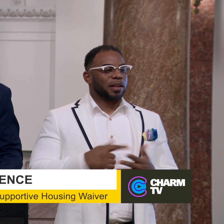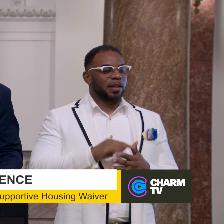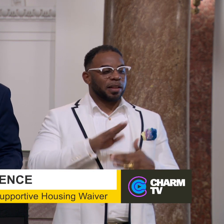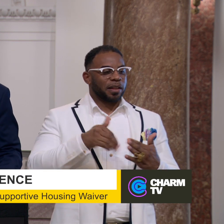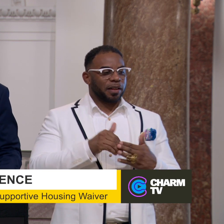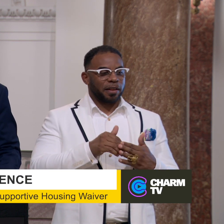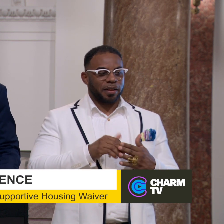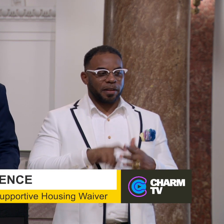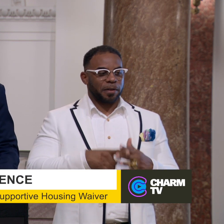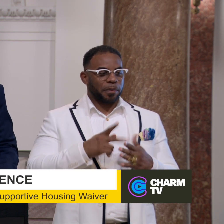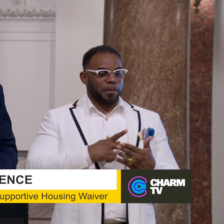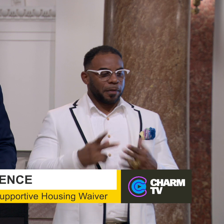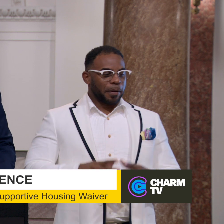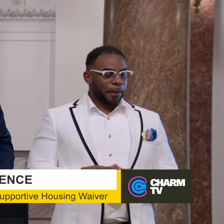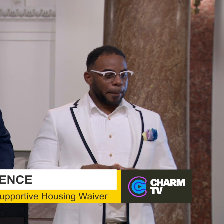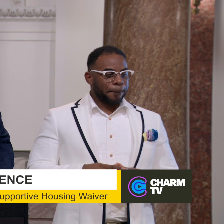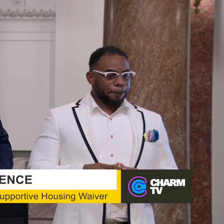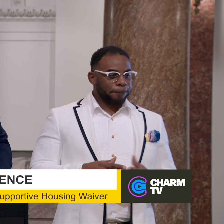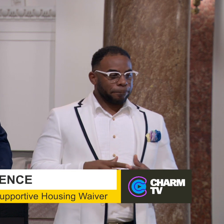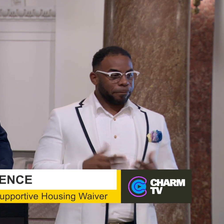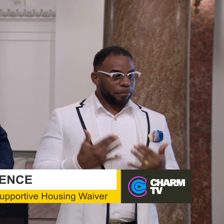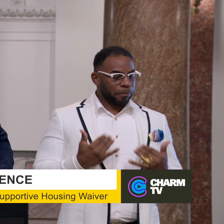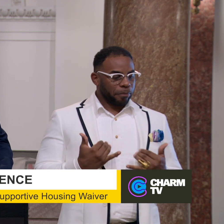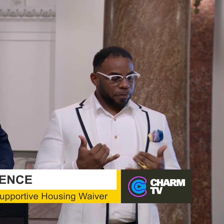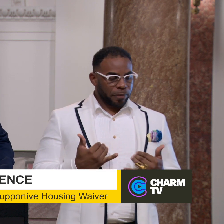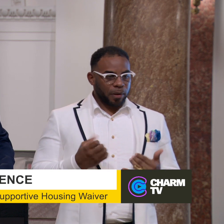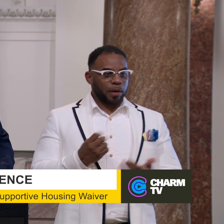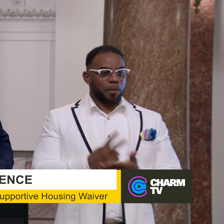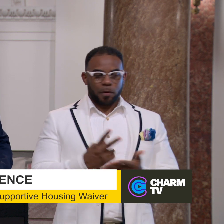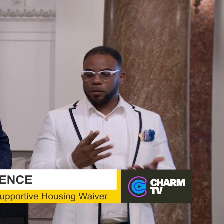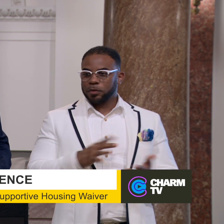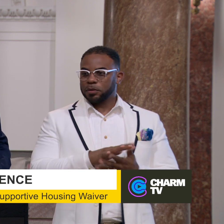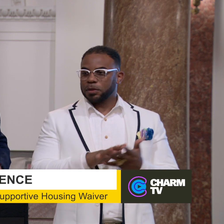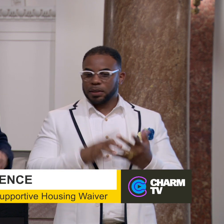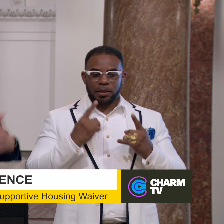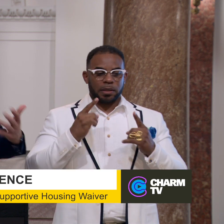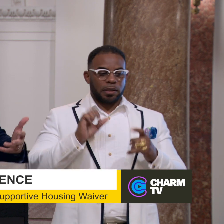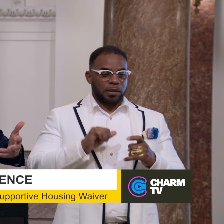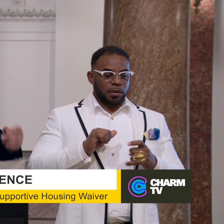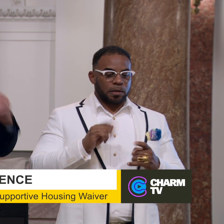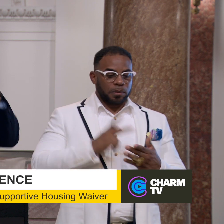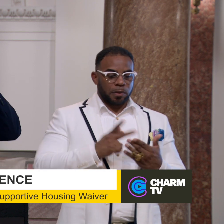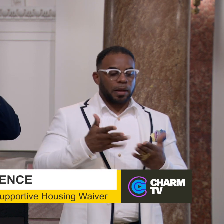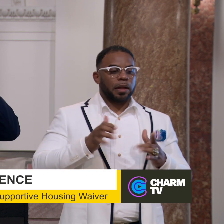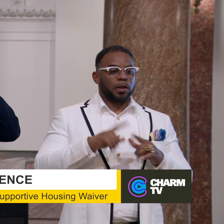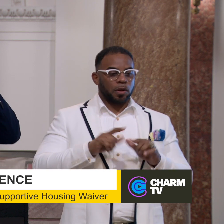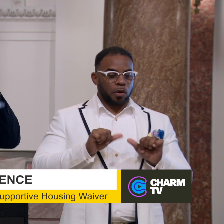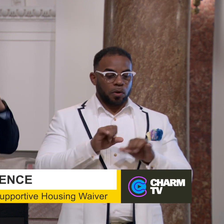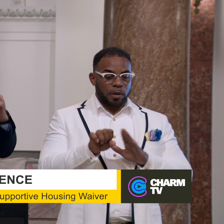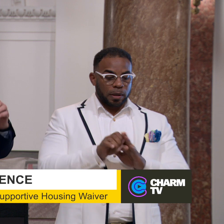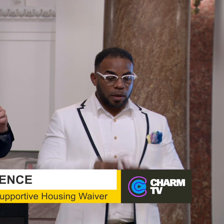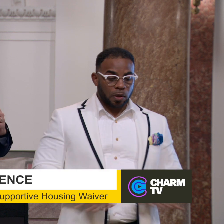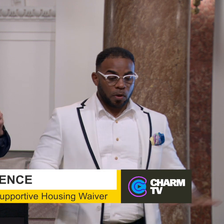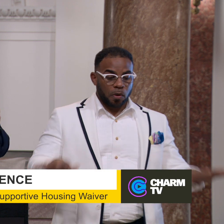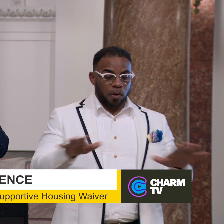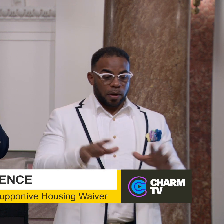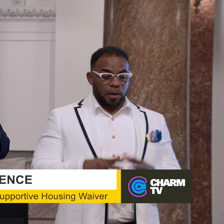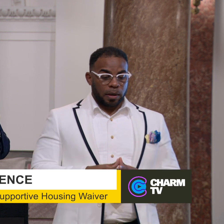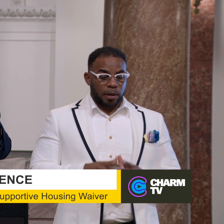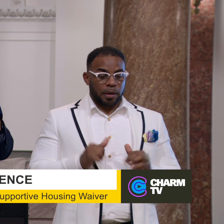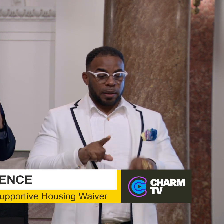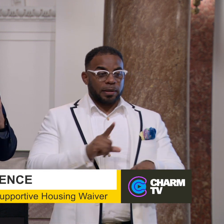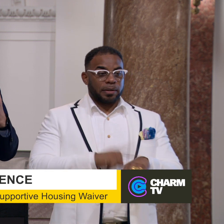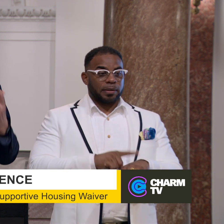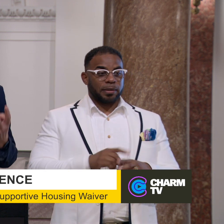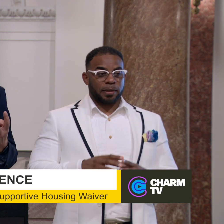entire pilot and now proving the success of the program, allowing it to go statewide. At